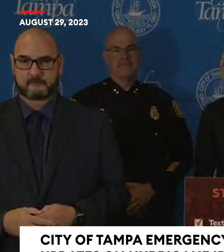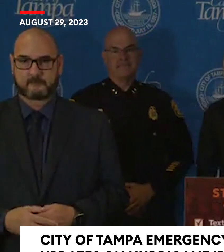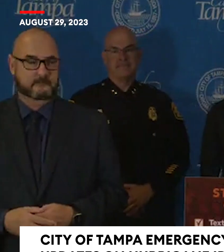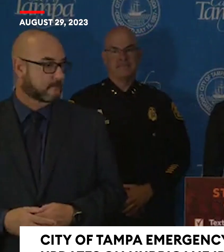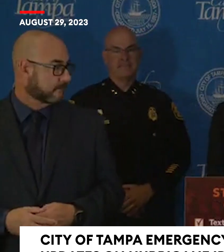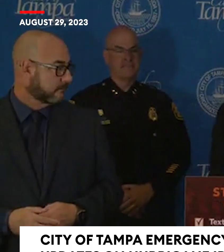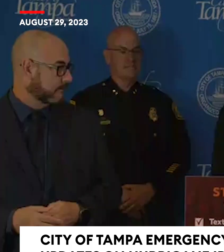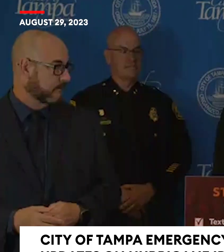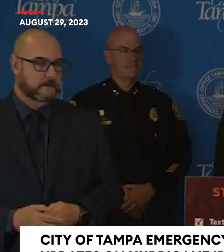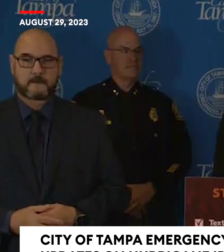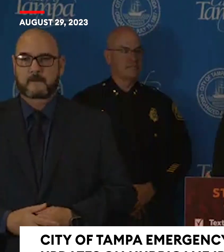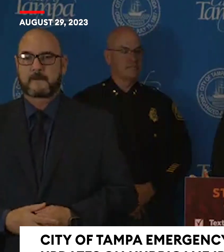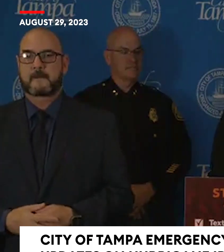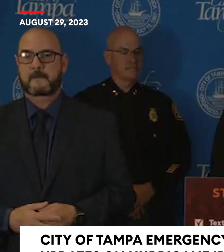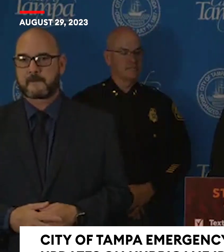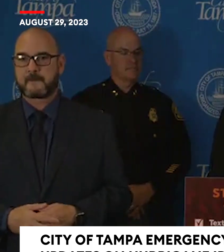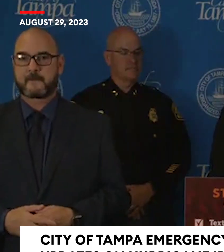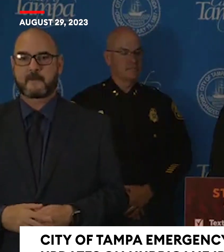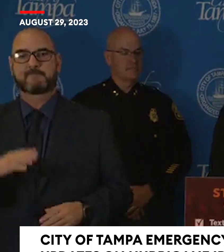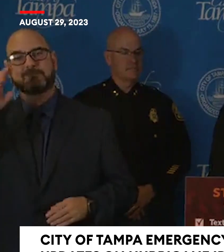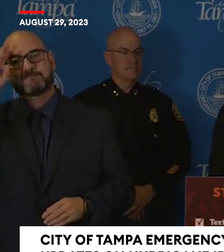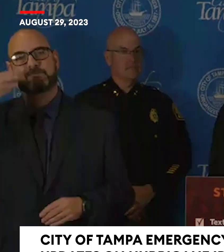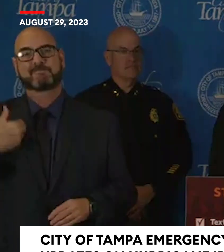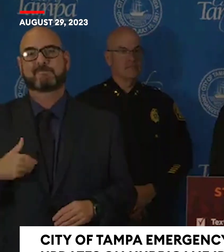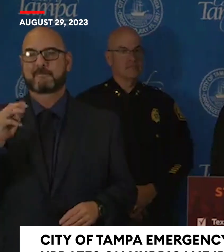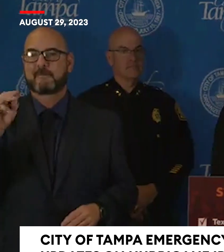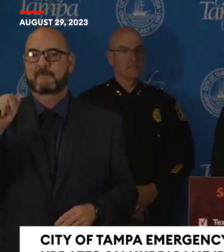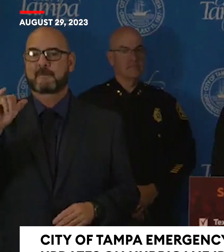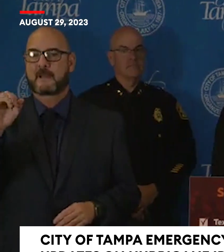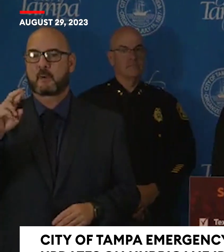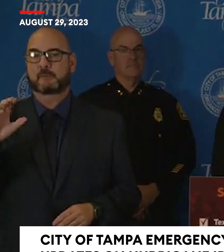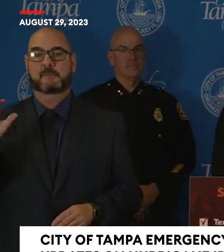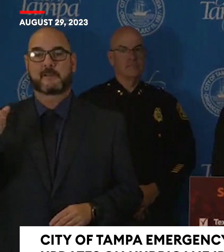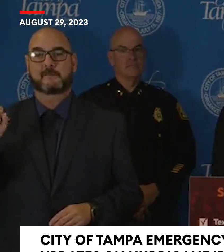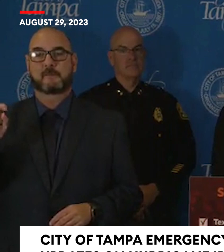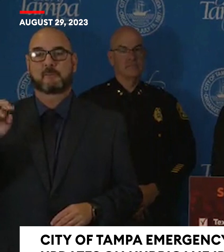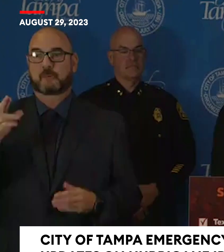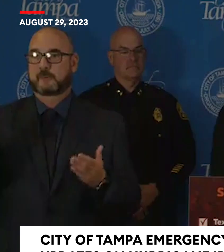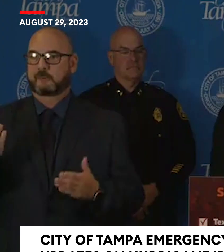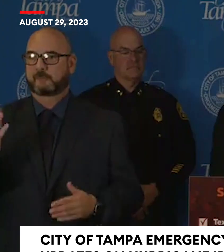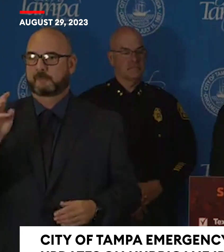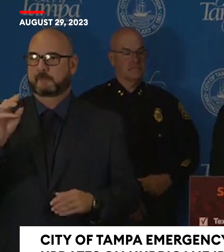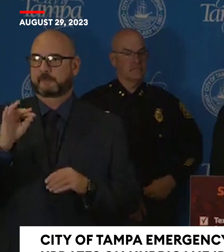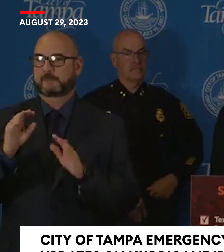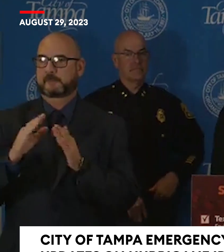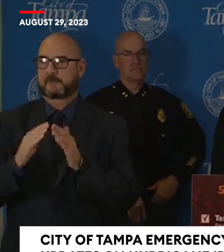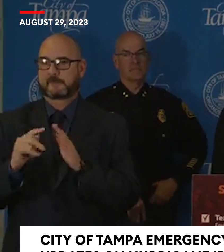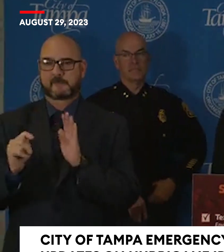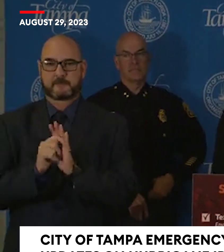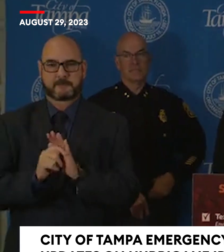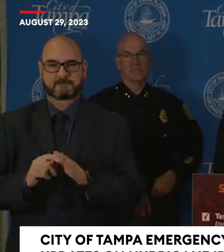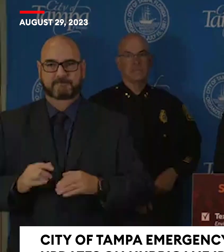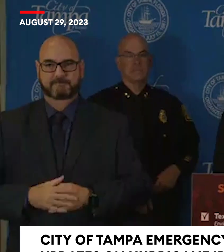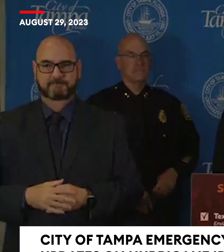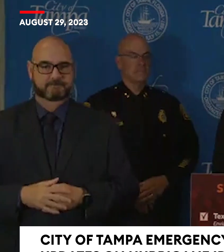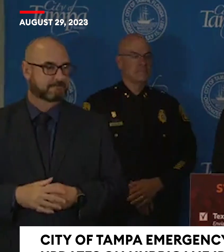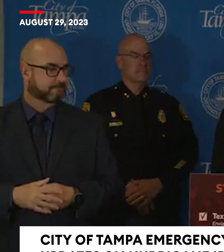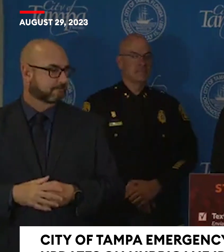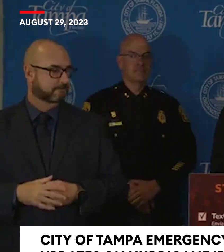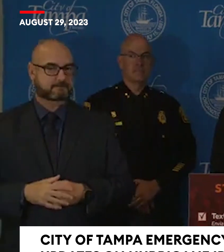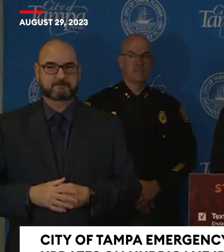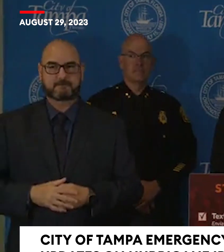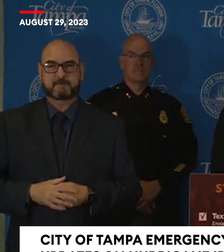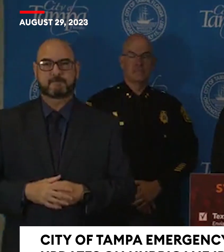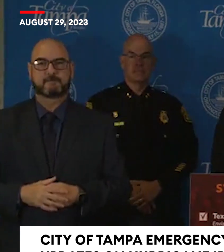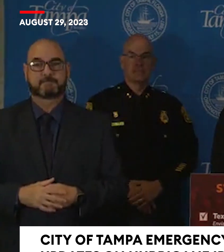Thank you. Mayor Jane Castor here. We are going to give you the latest update, latest information that we have on